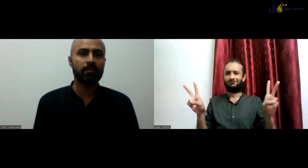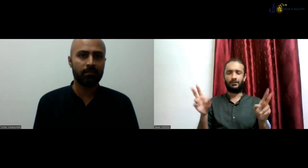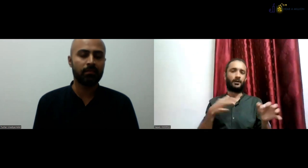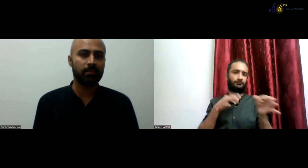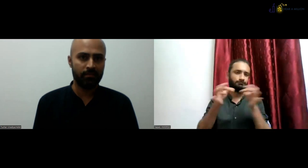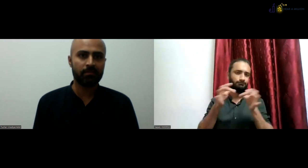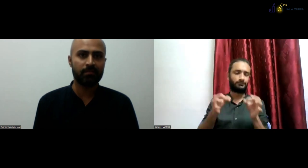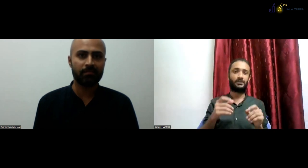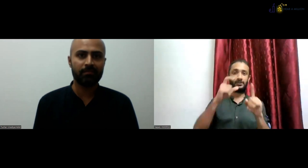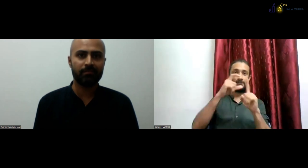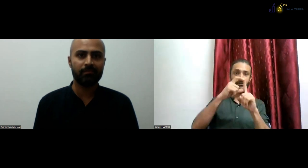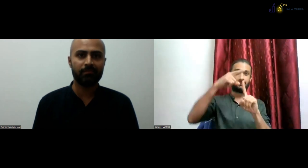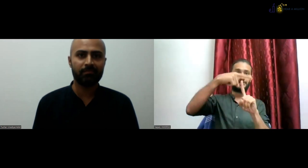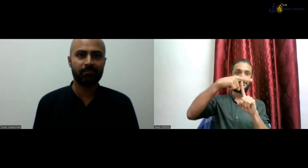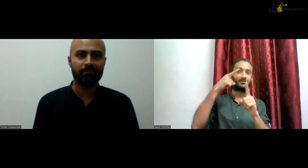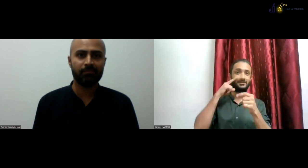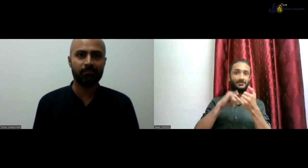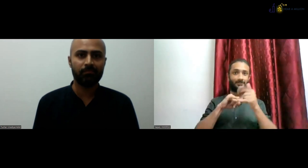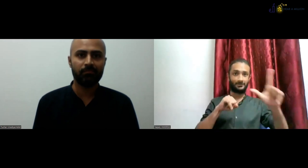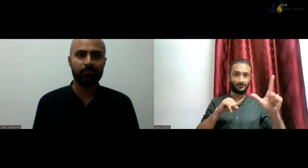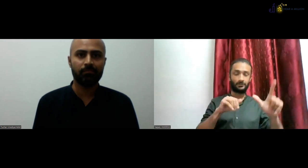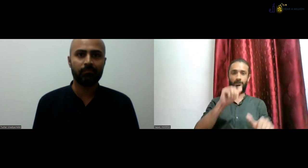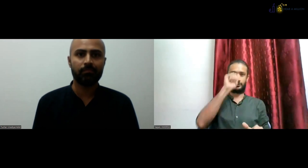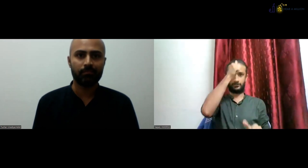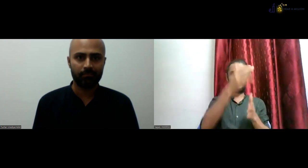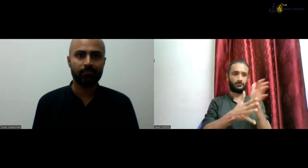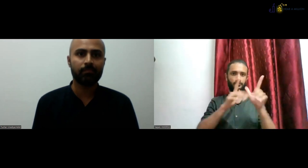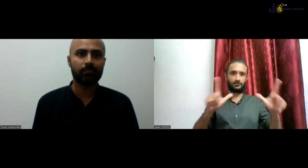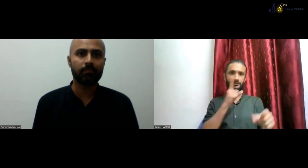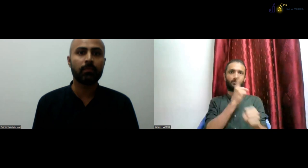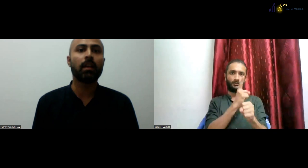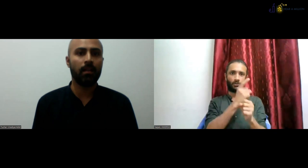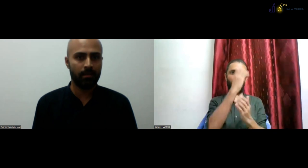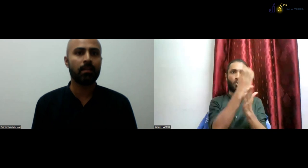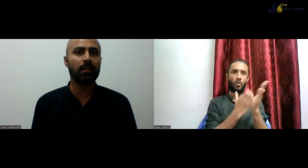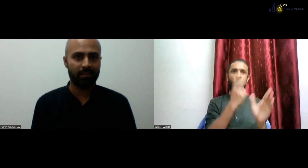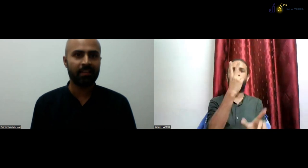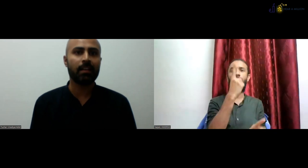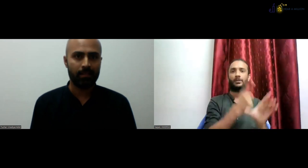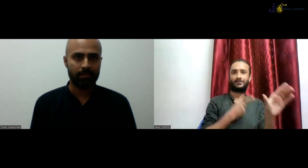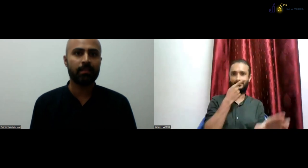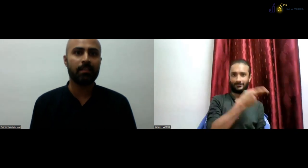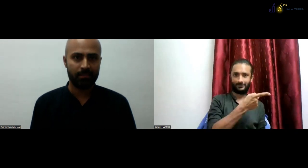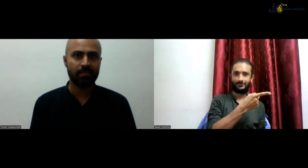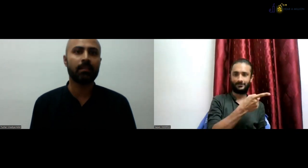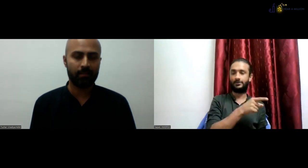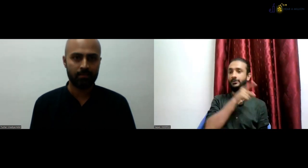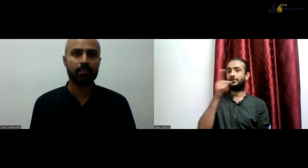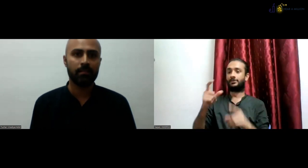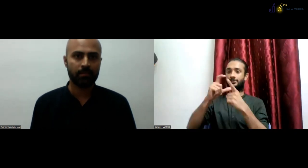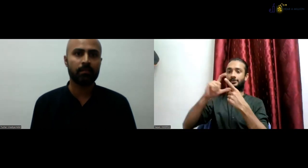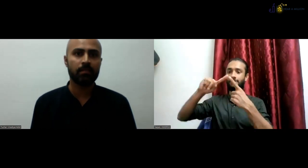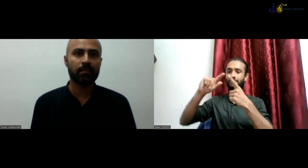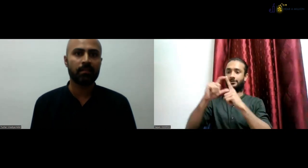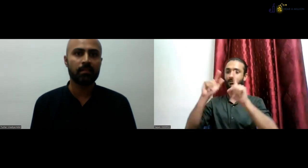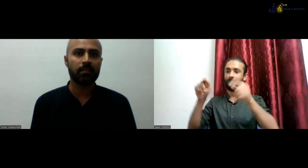there is, it is a totally different course. Let me tell you, the DTI-SL program is a diploma